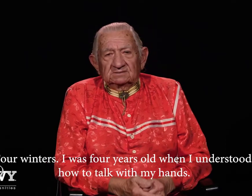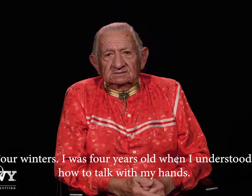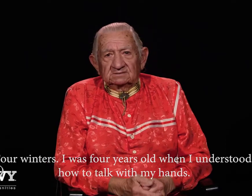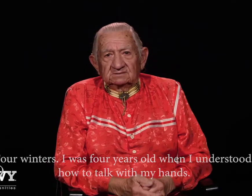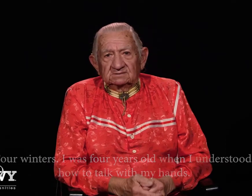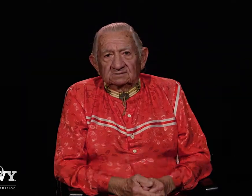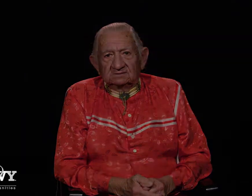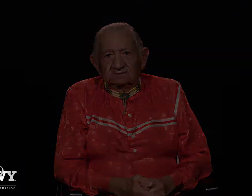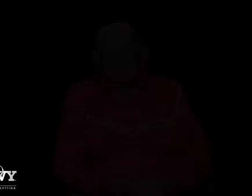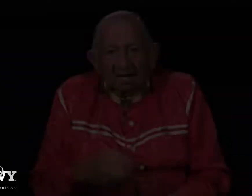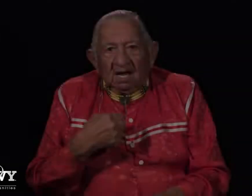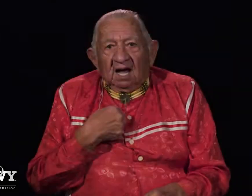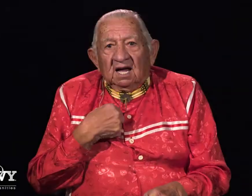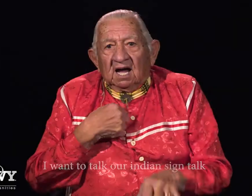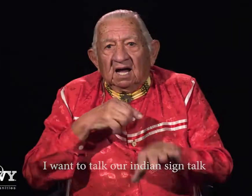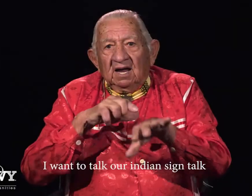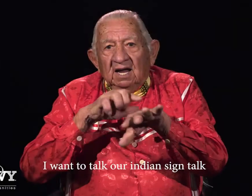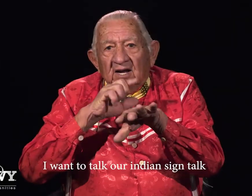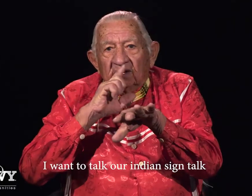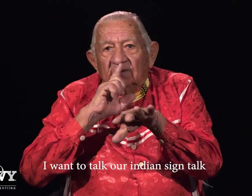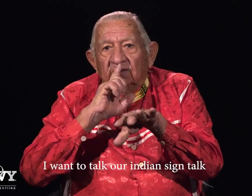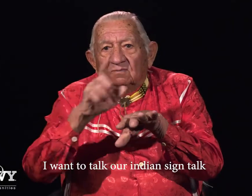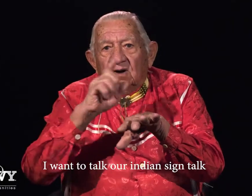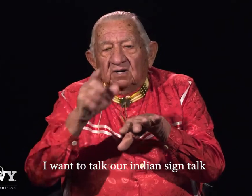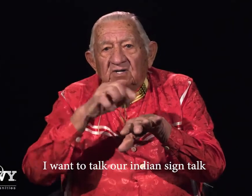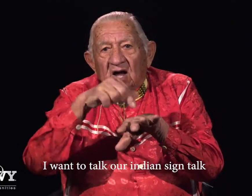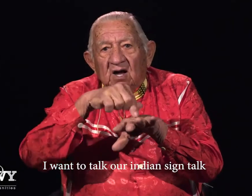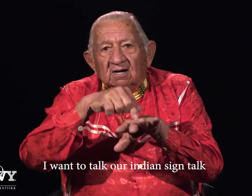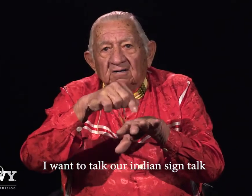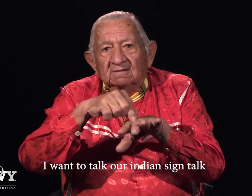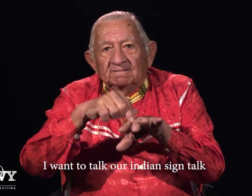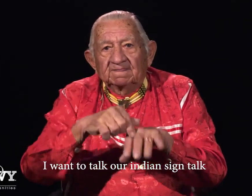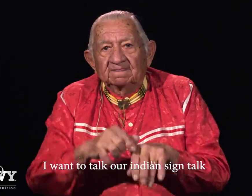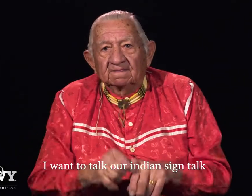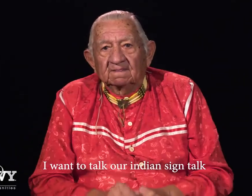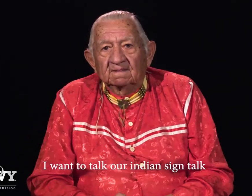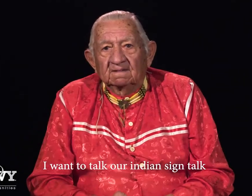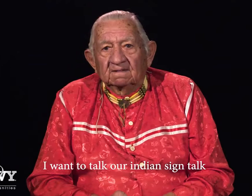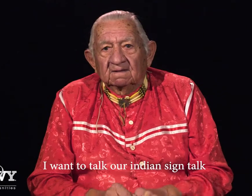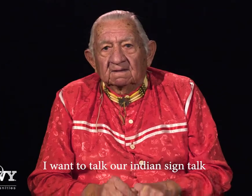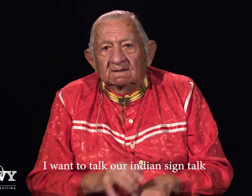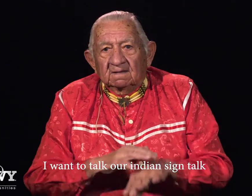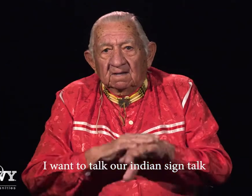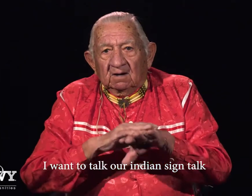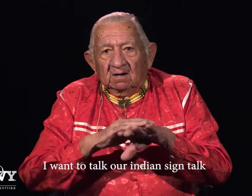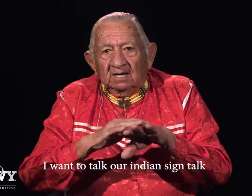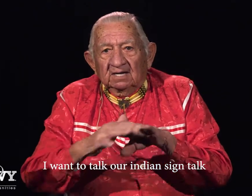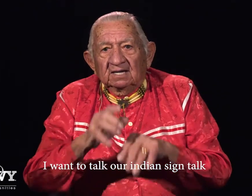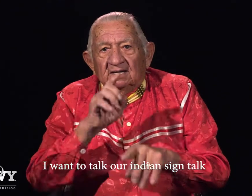I want to talk our Indian